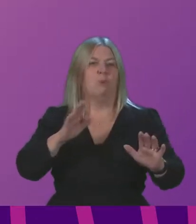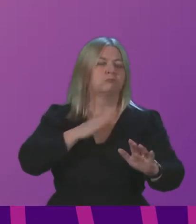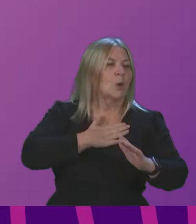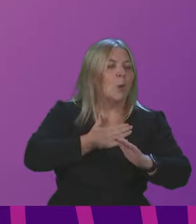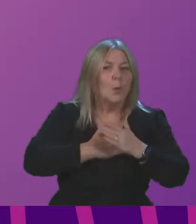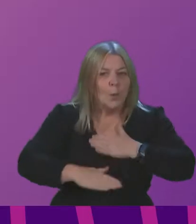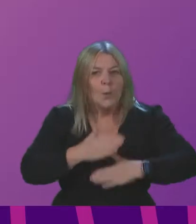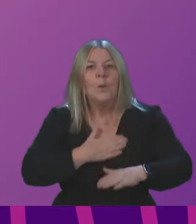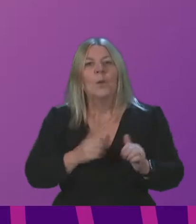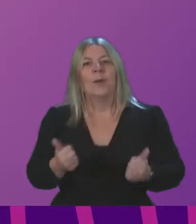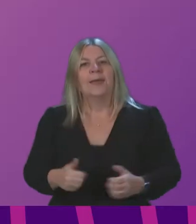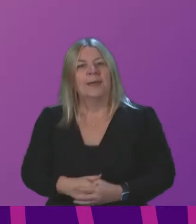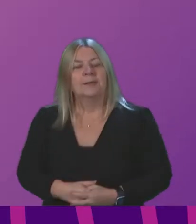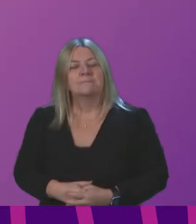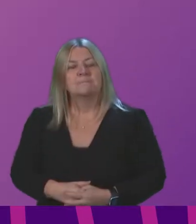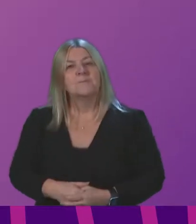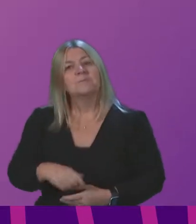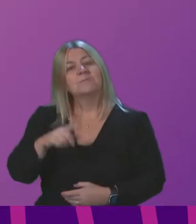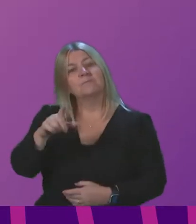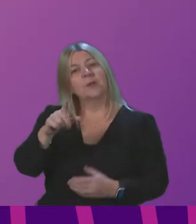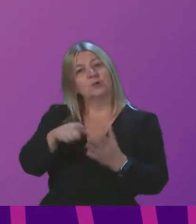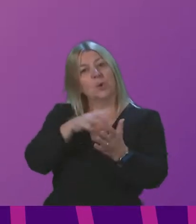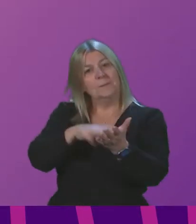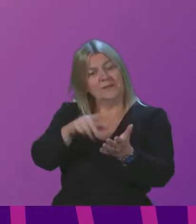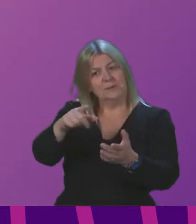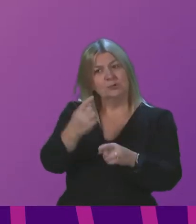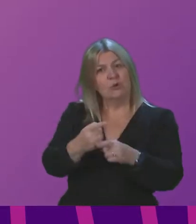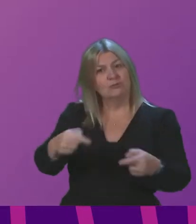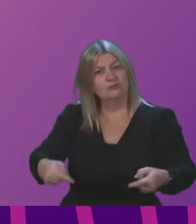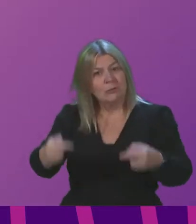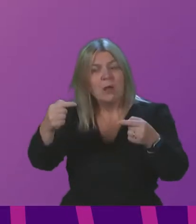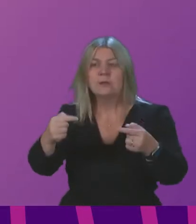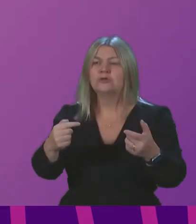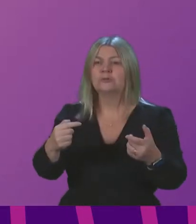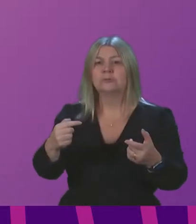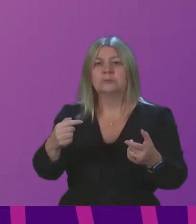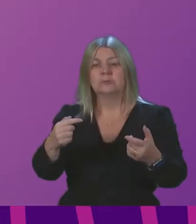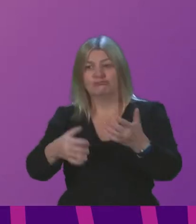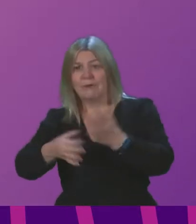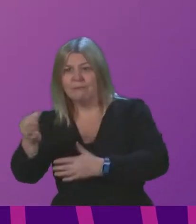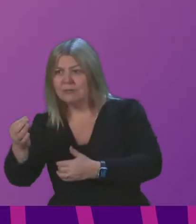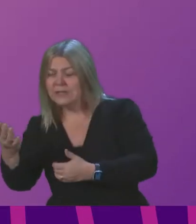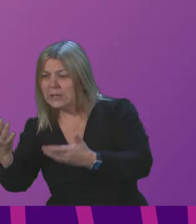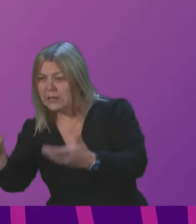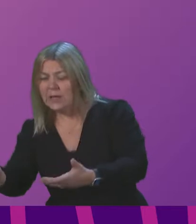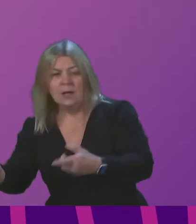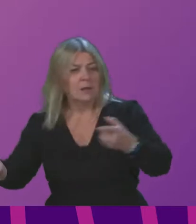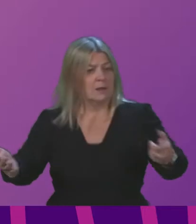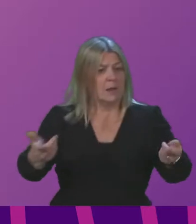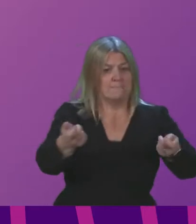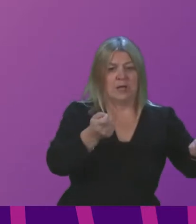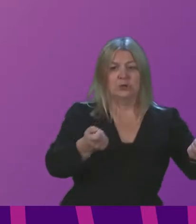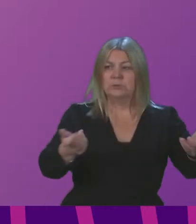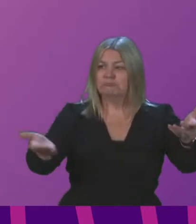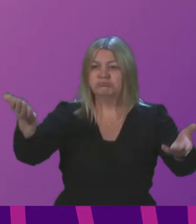possible in the near future. John Mason talked about the challenge of balancing recovery versus management almost the